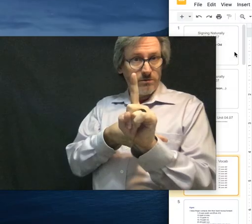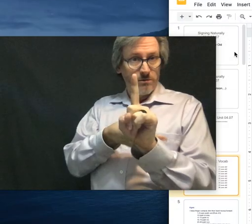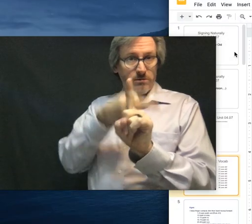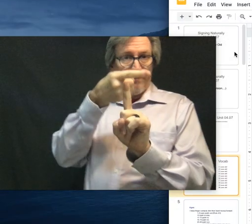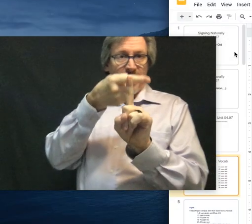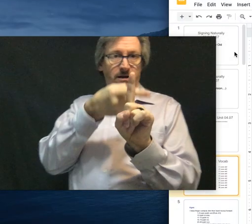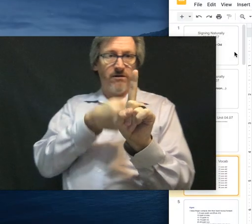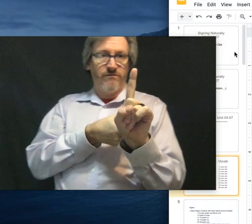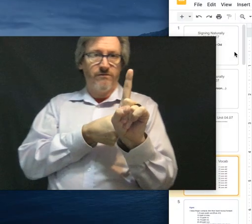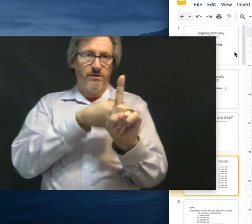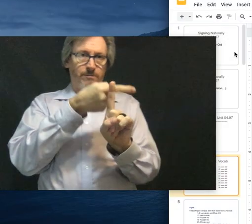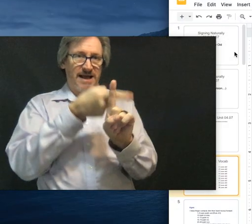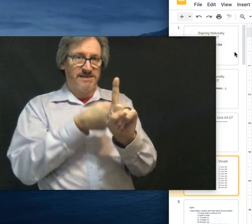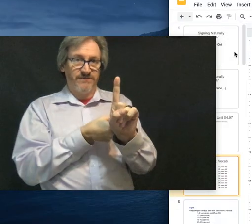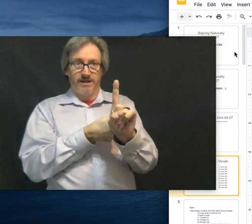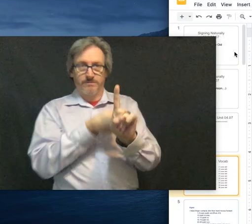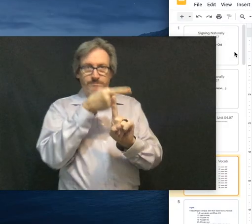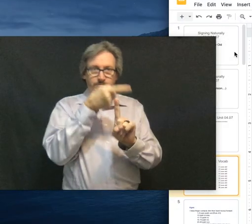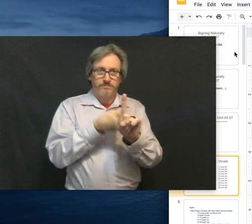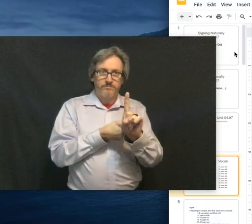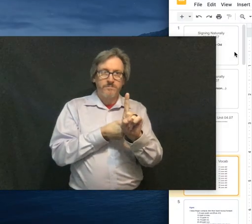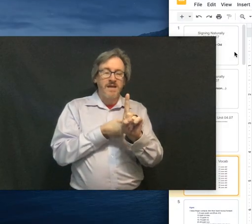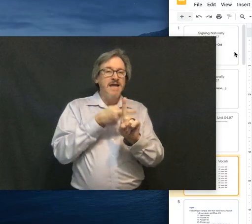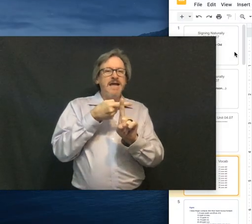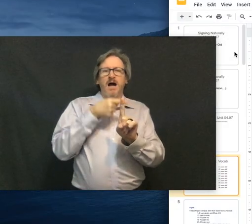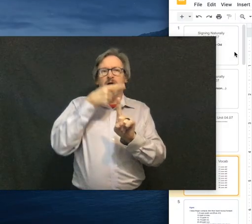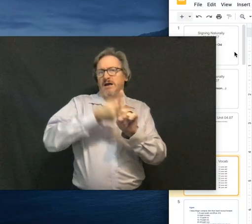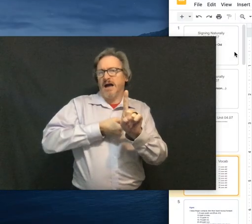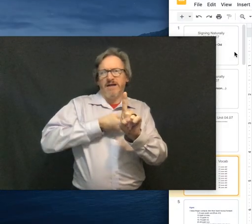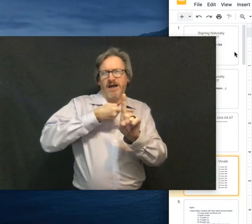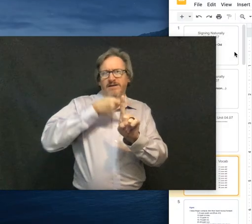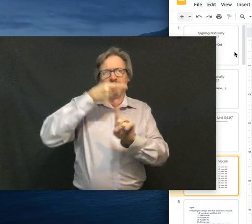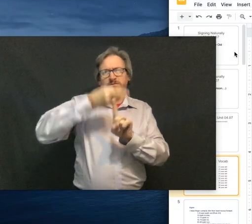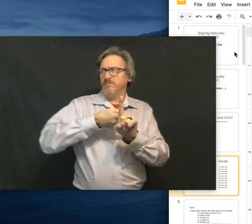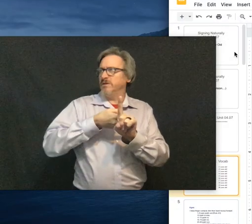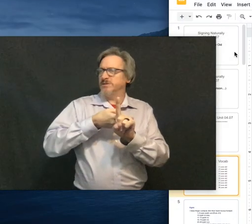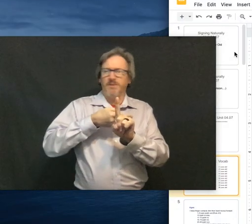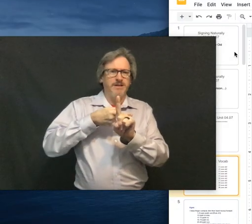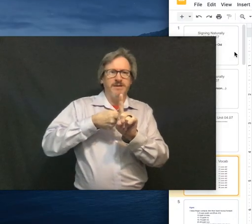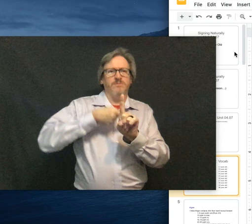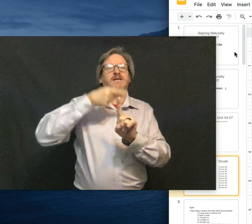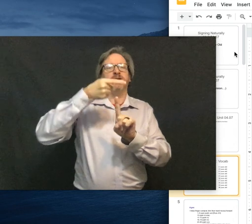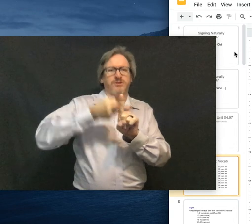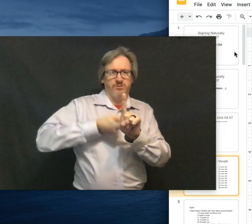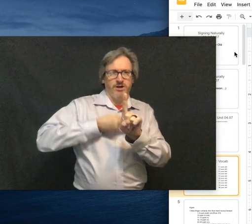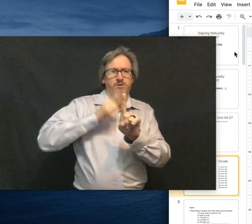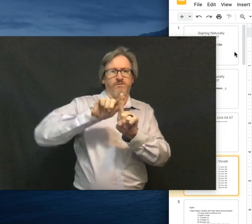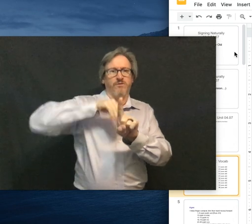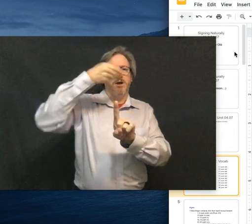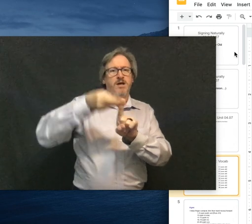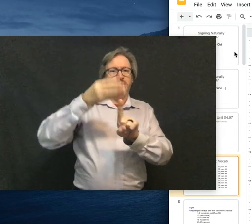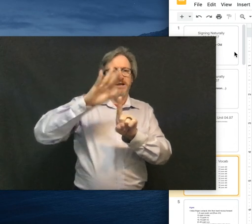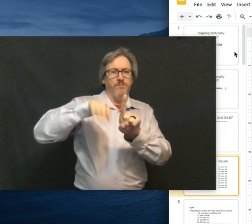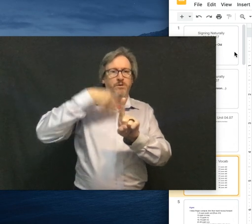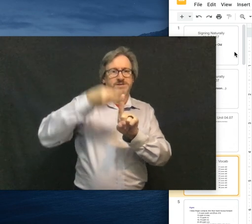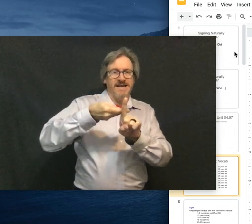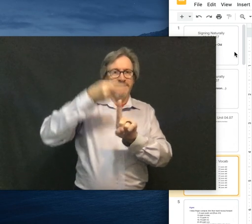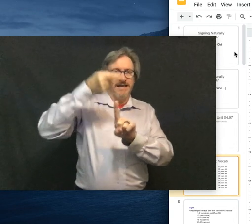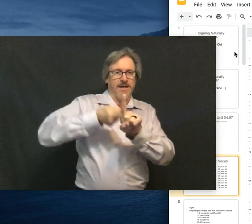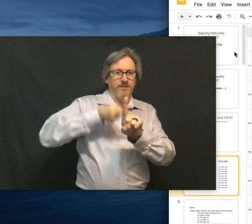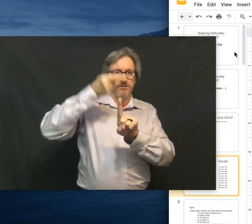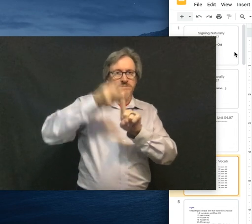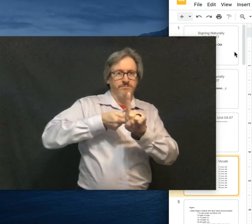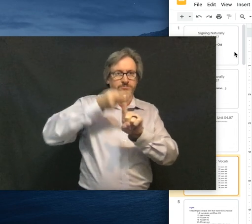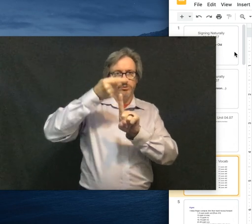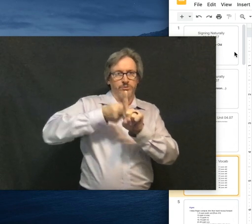the back of the passive hand. I had it explained to me that it was like turning over like one of those